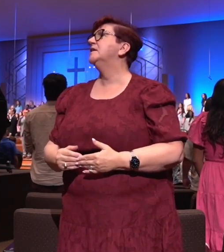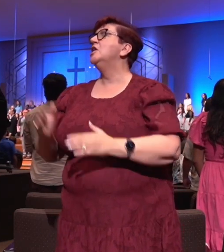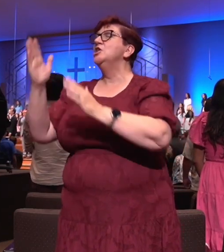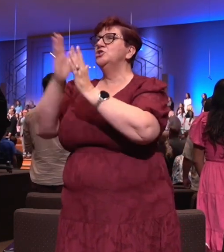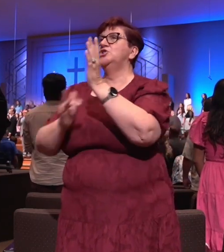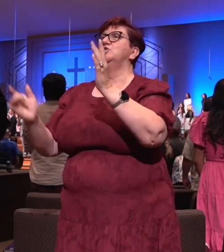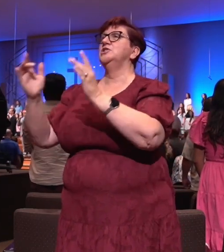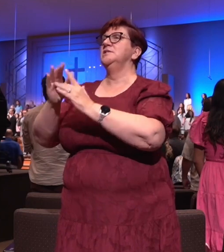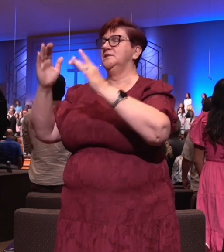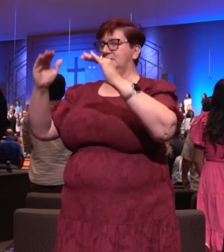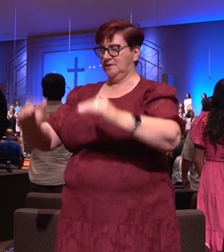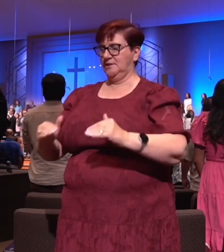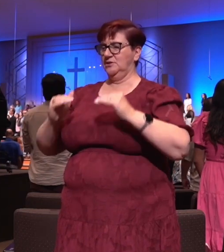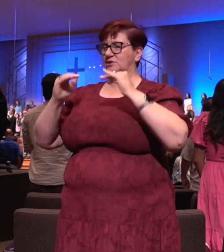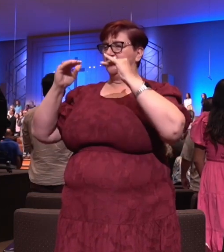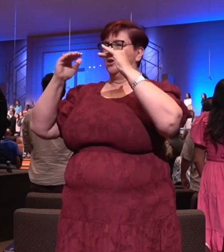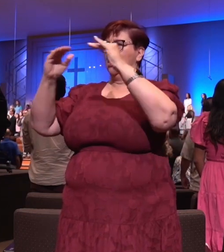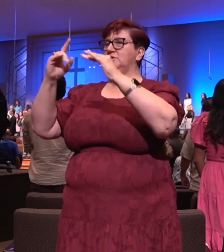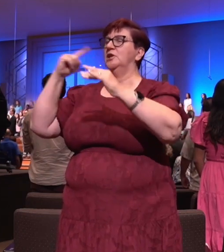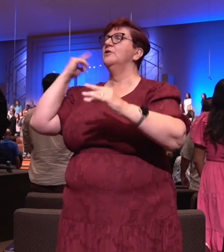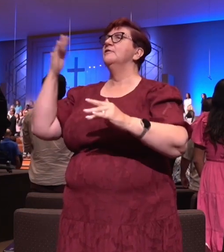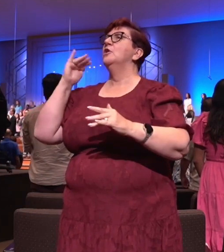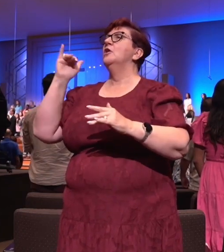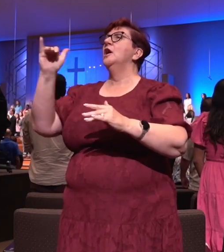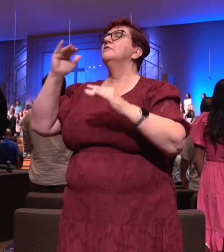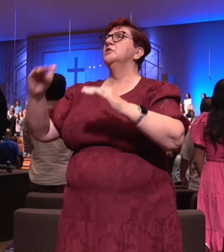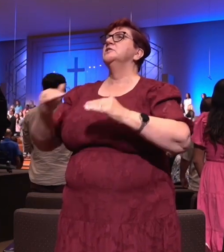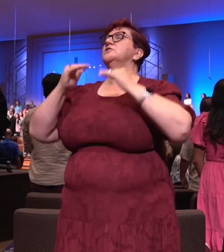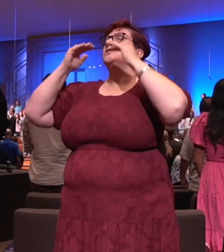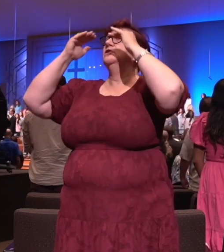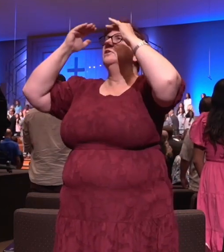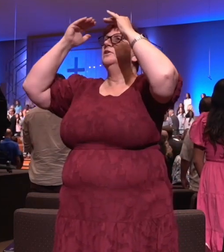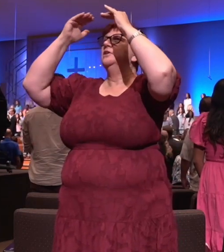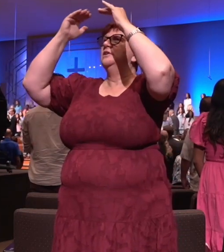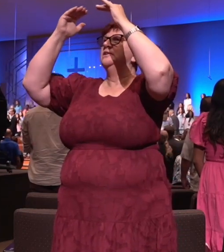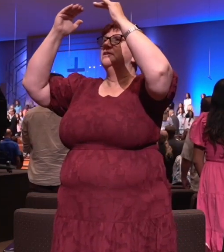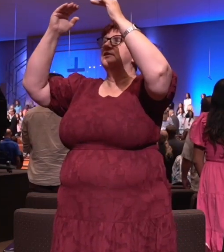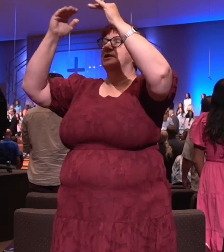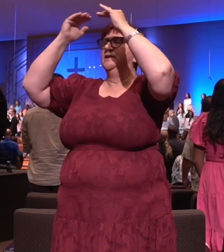He is exalted, the King is exalted on high.